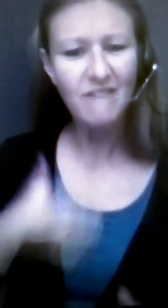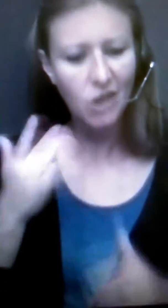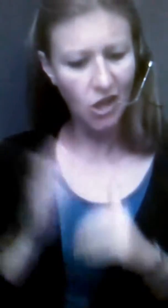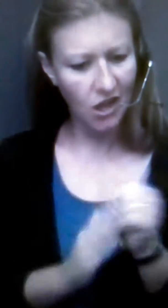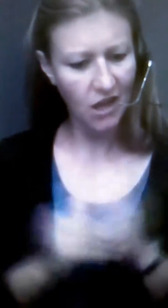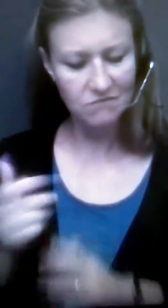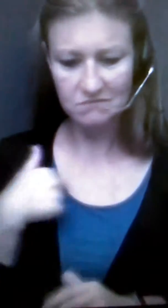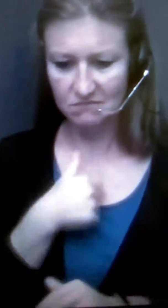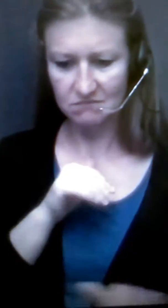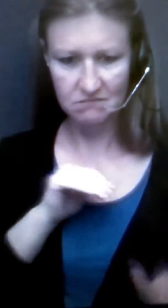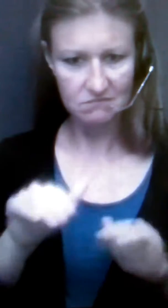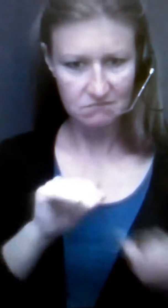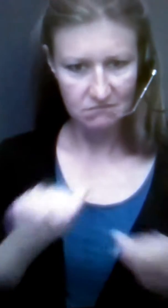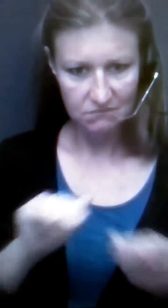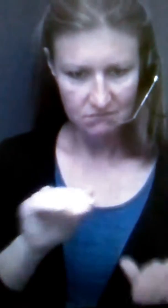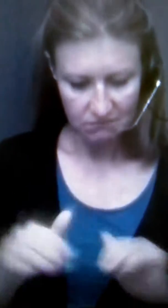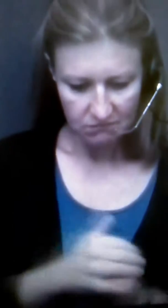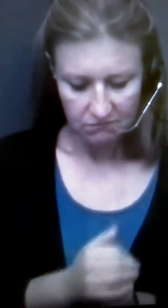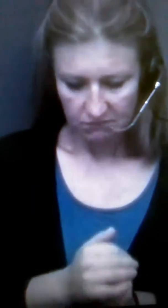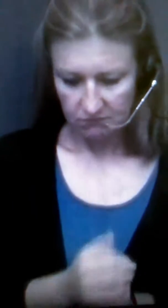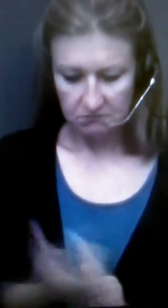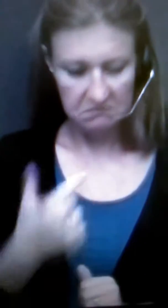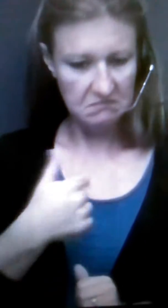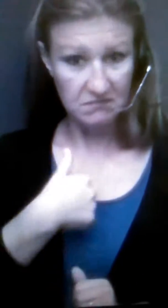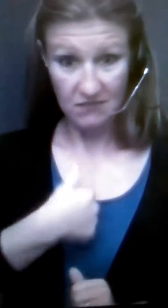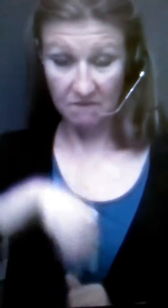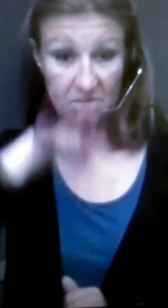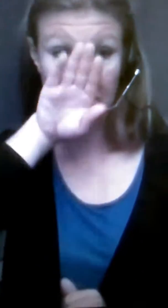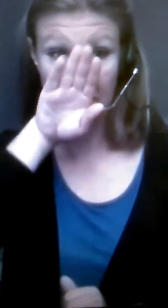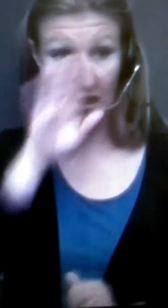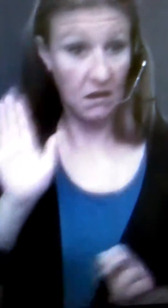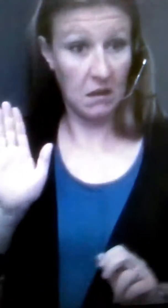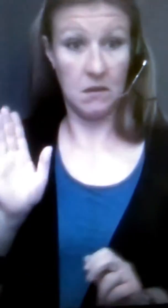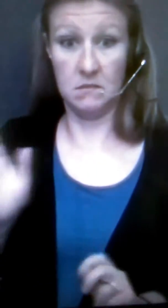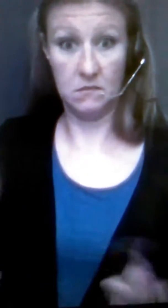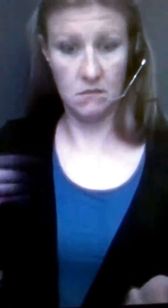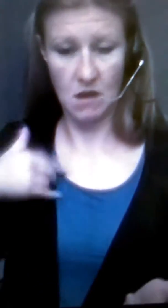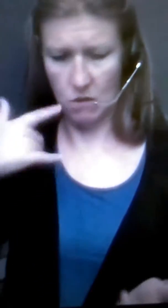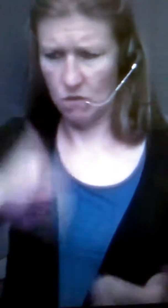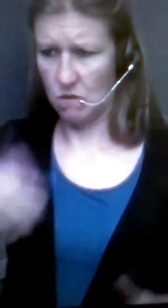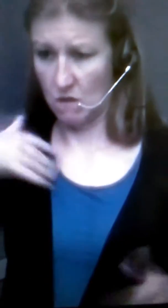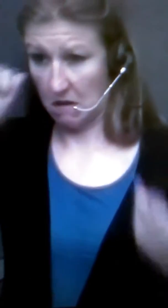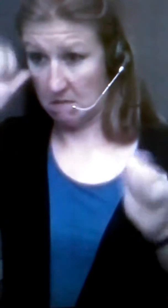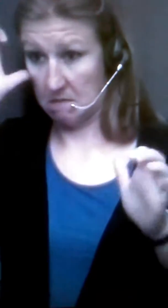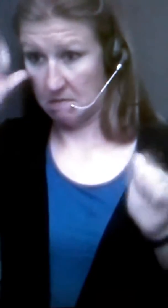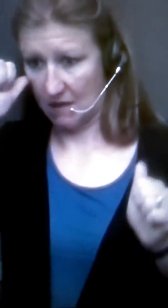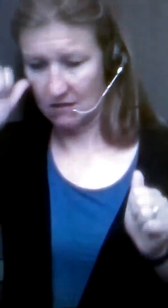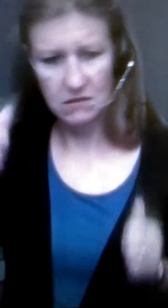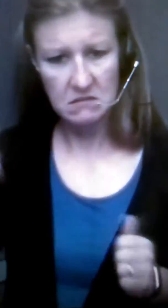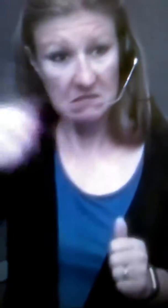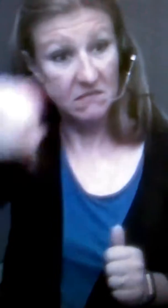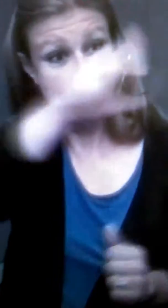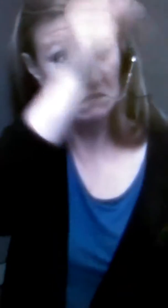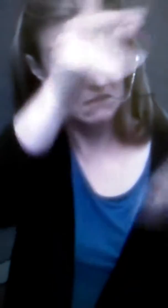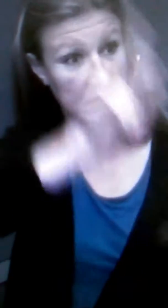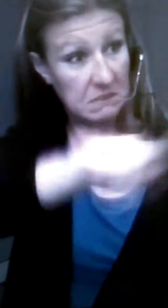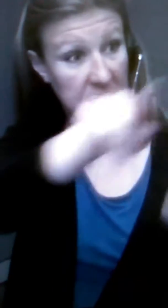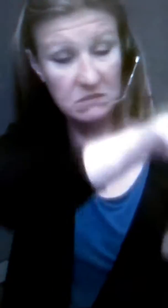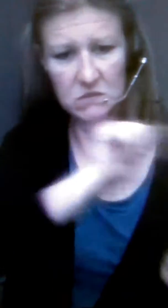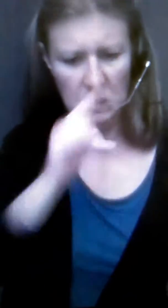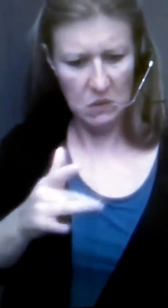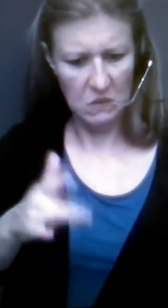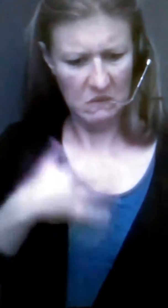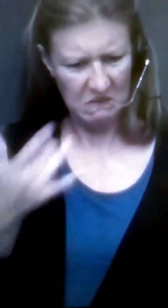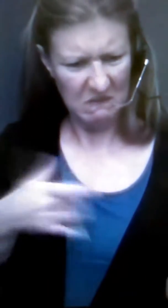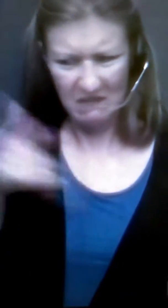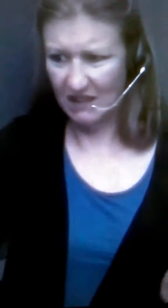that was already downtown. So we walked. And we walked from, and we were able to walk, and we were saying like, wow, that feels like we're walking